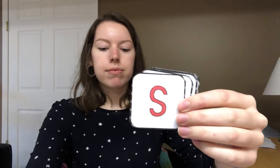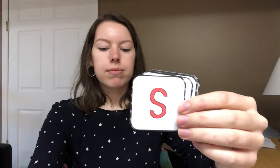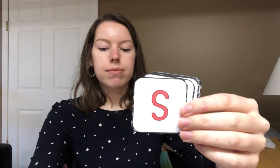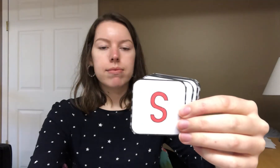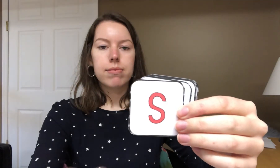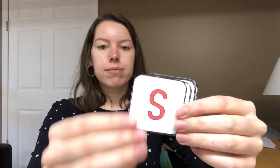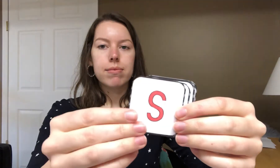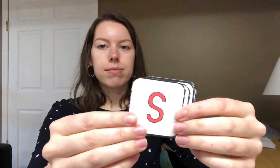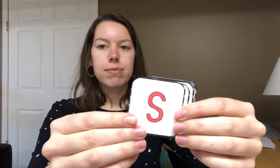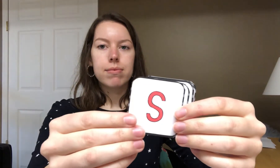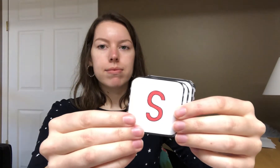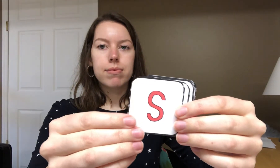Come on. Say hi.